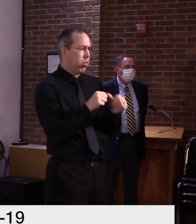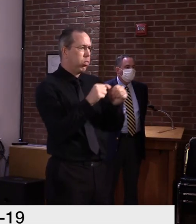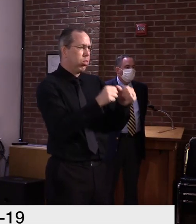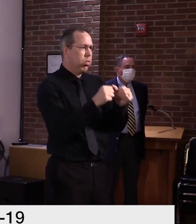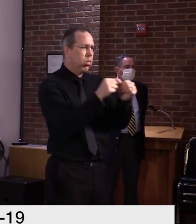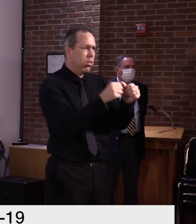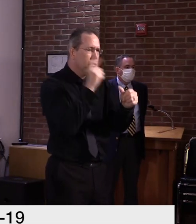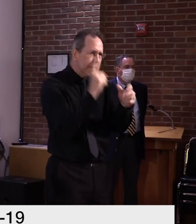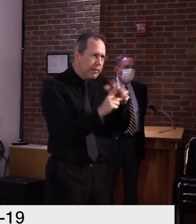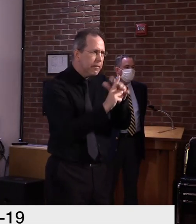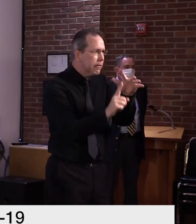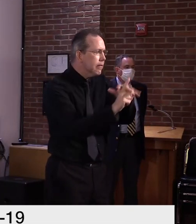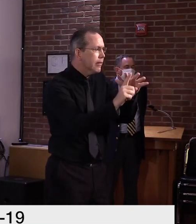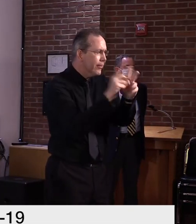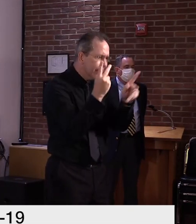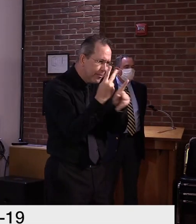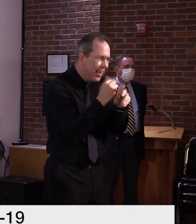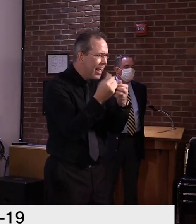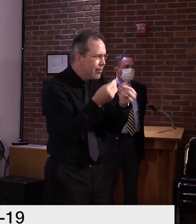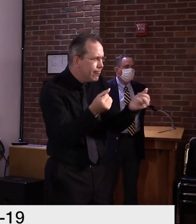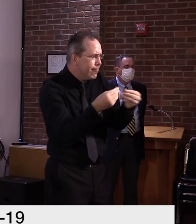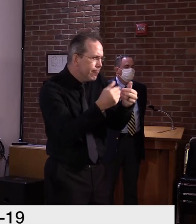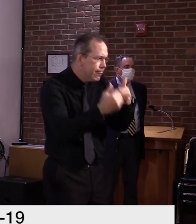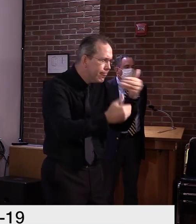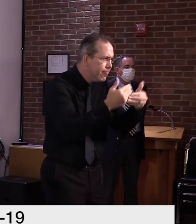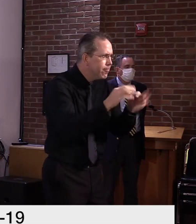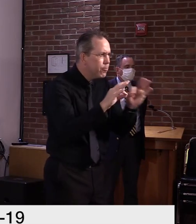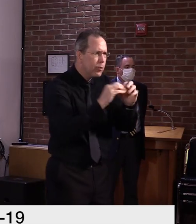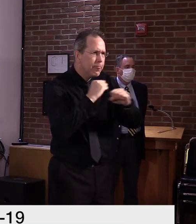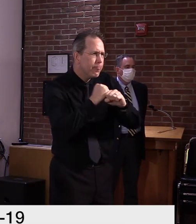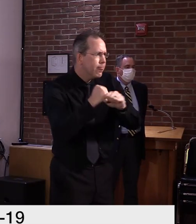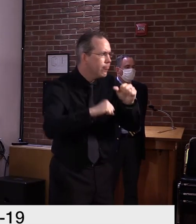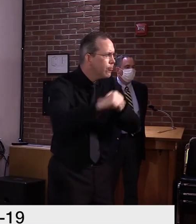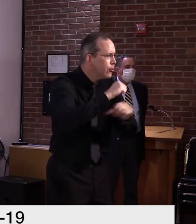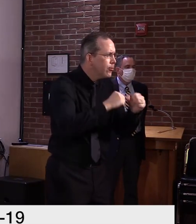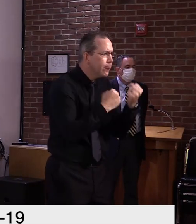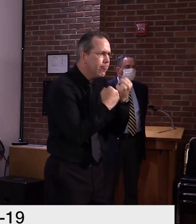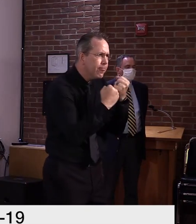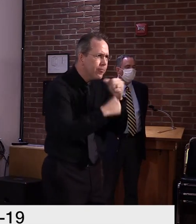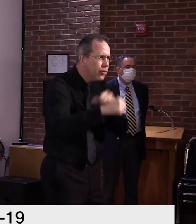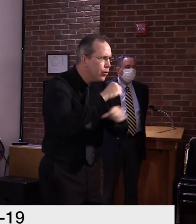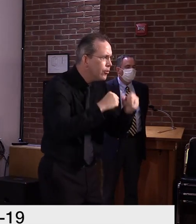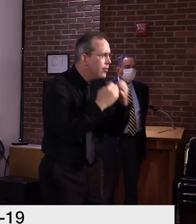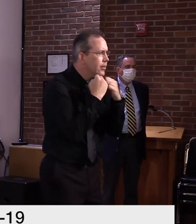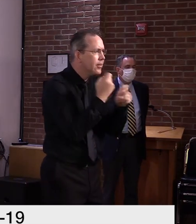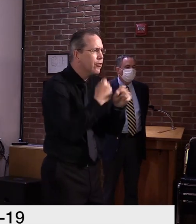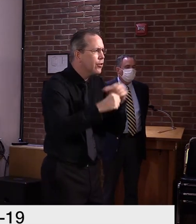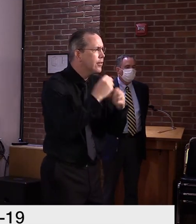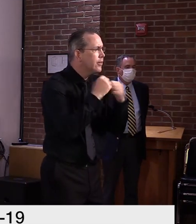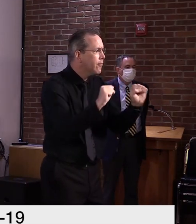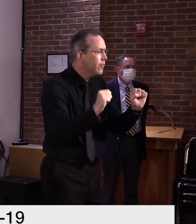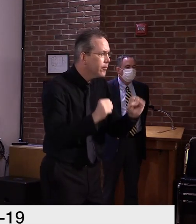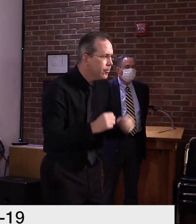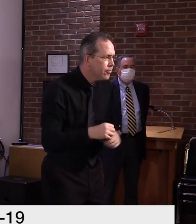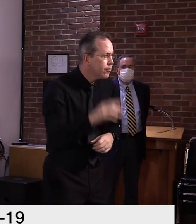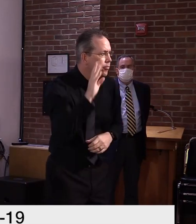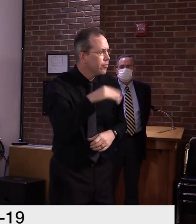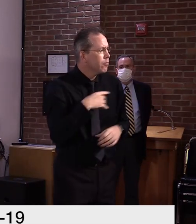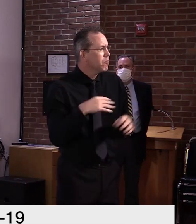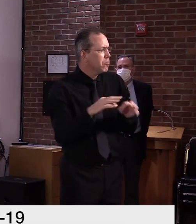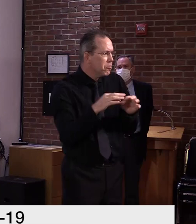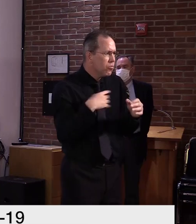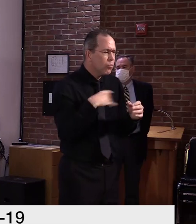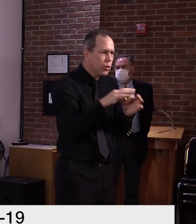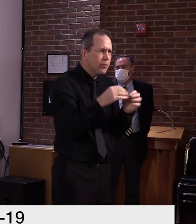the spread so Vermonters stay safe while making sure we can do the things we must do to keep our society going.